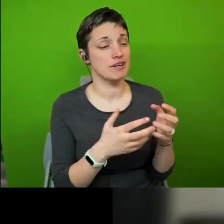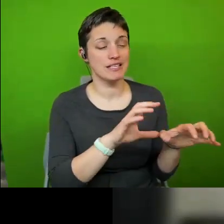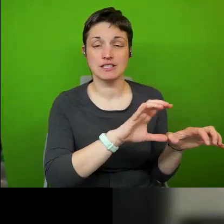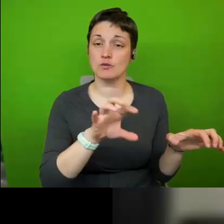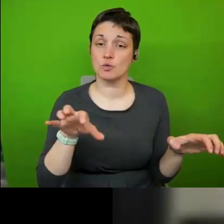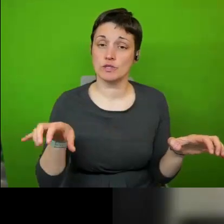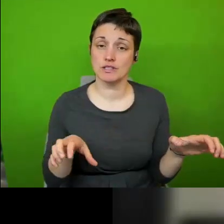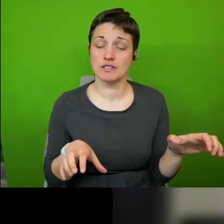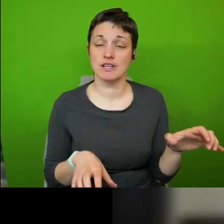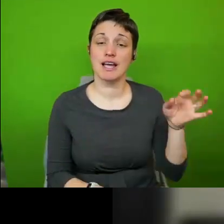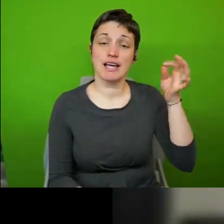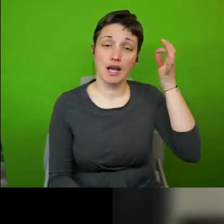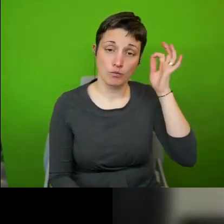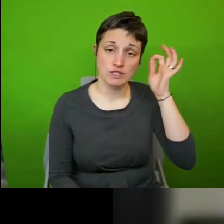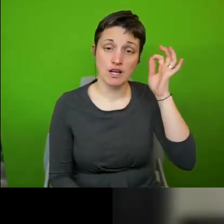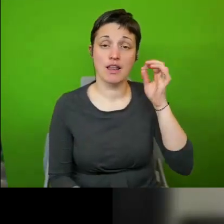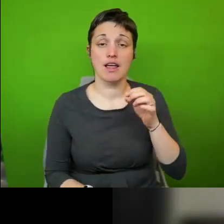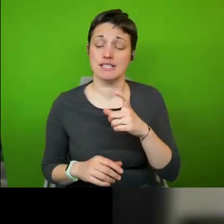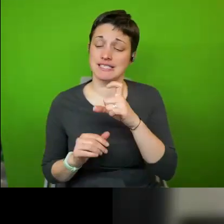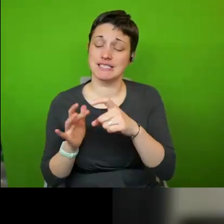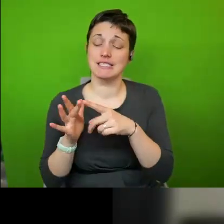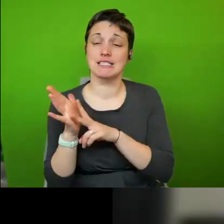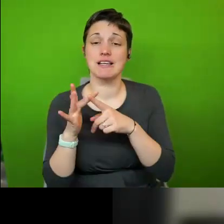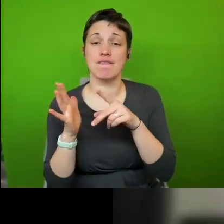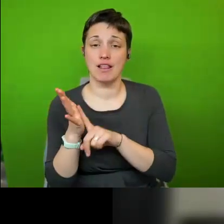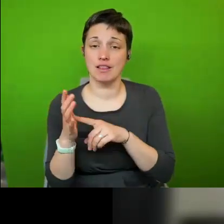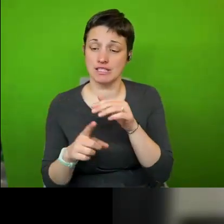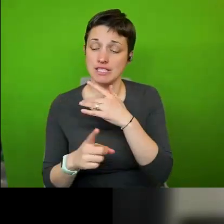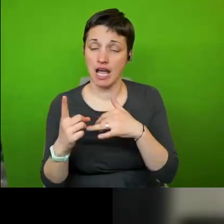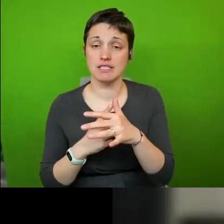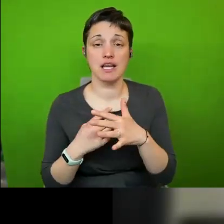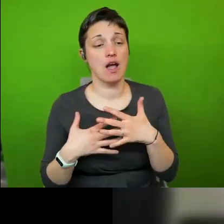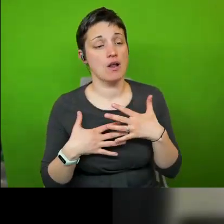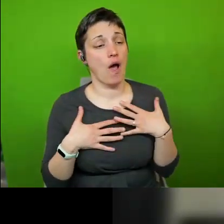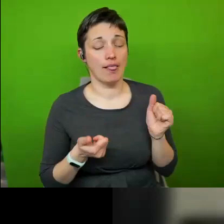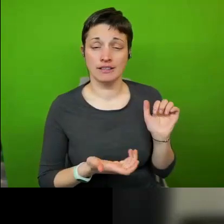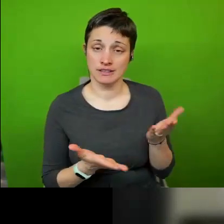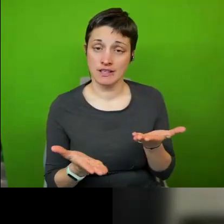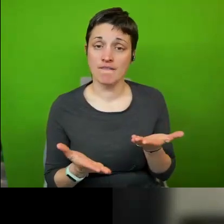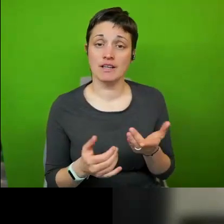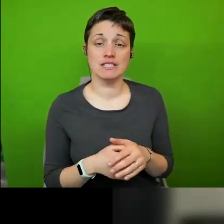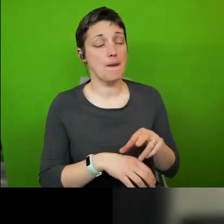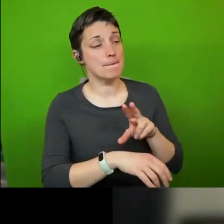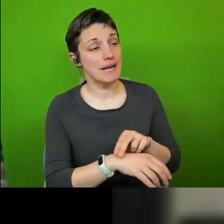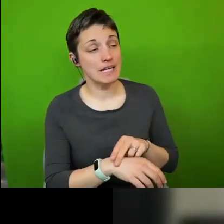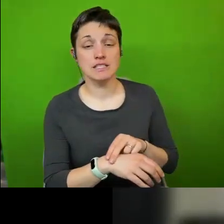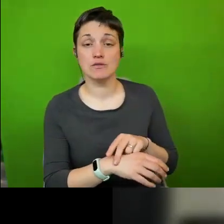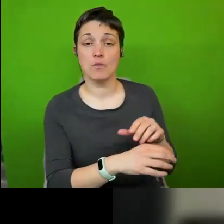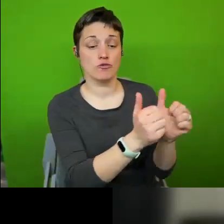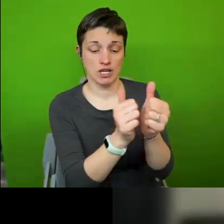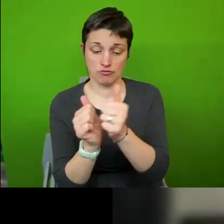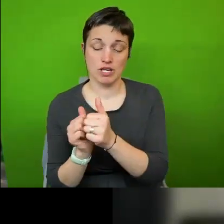the council and civil society and the police and the health service and others uh signed up to in